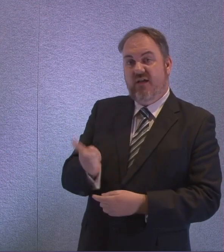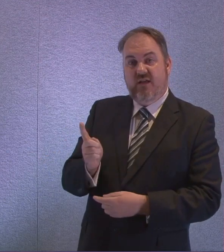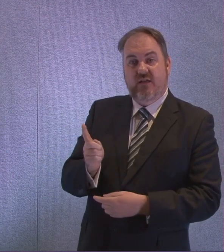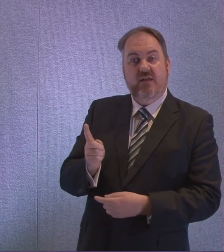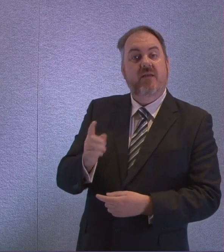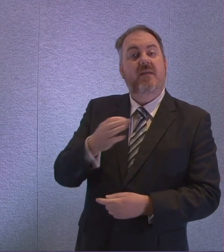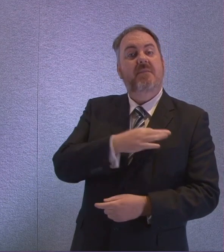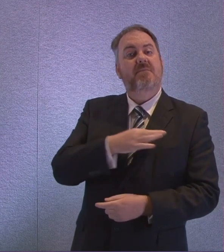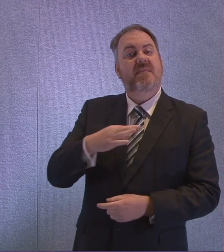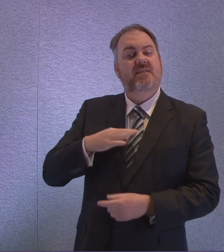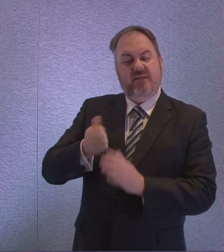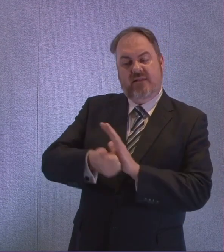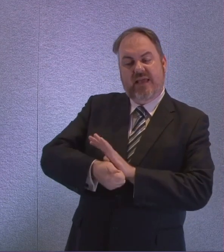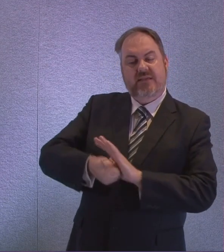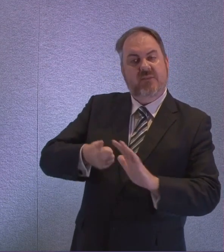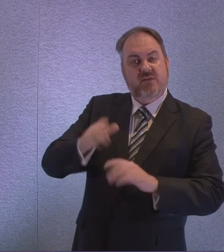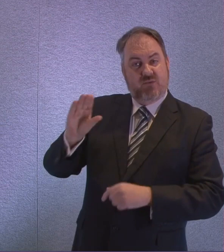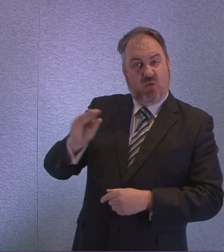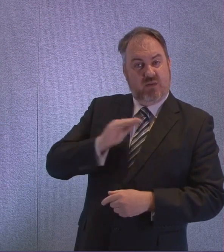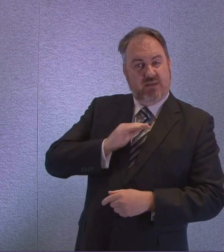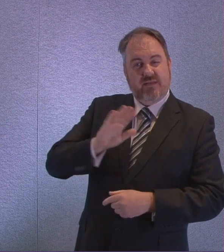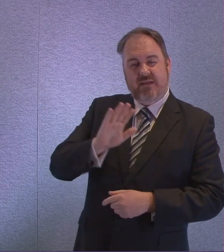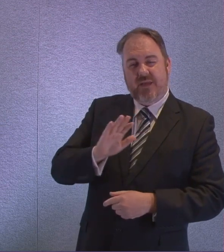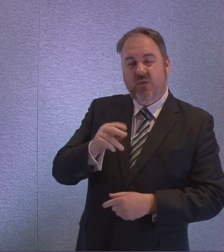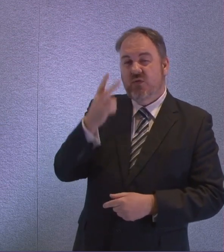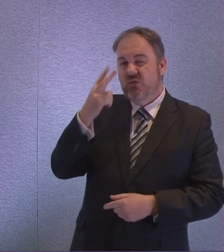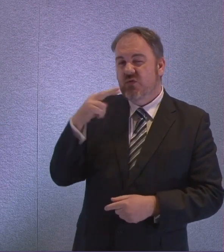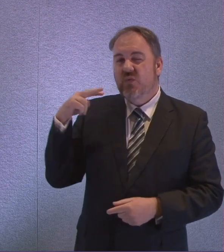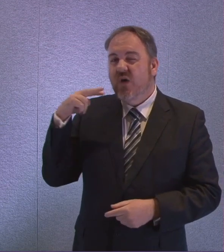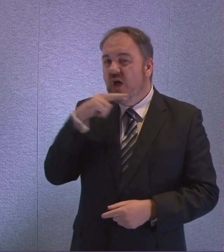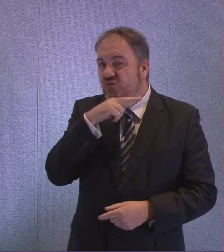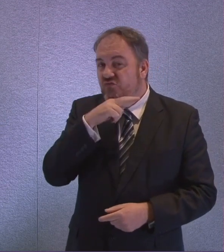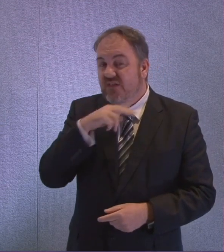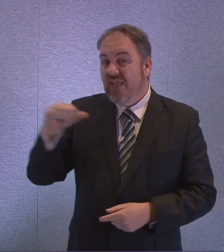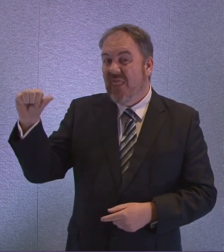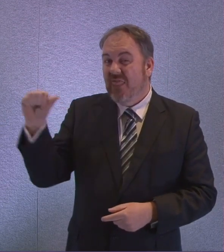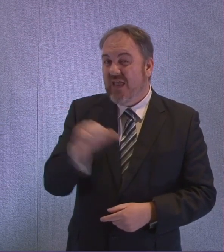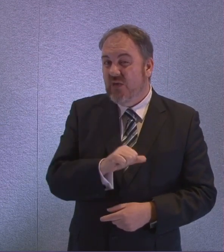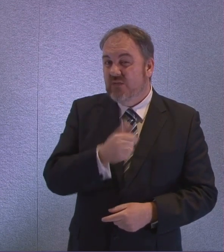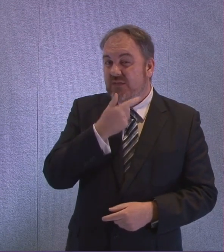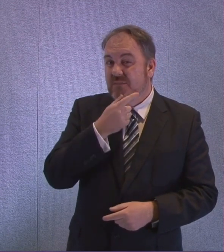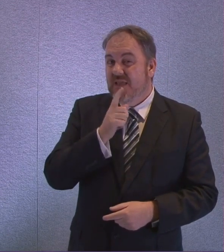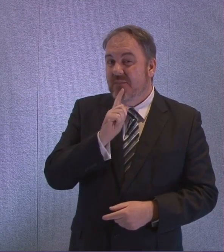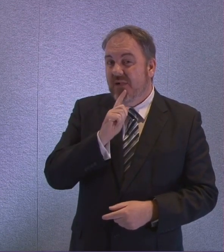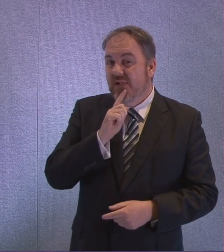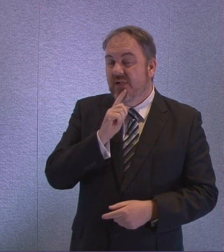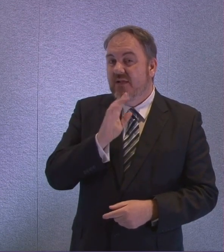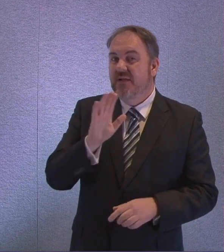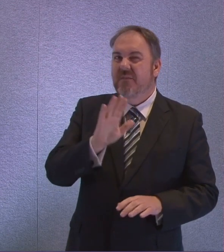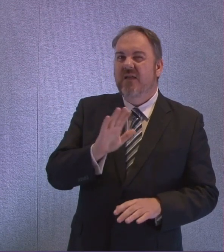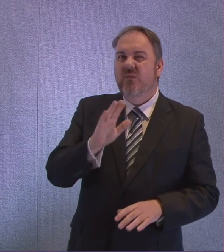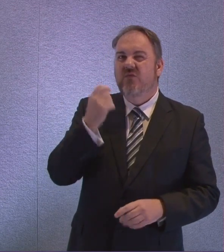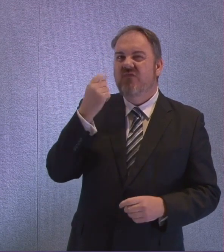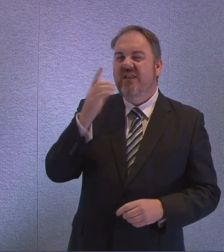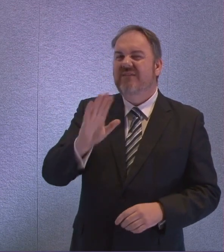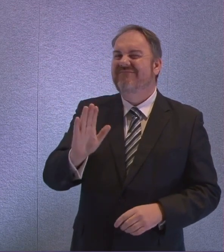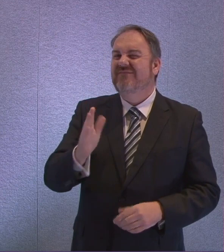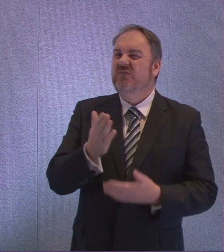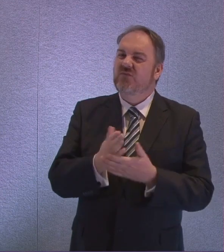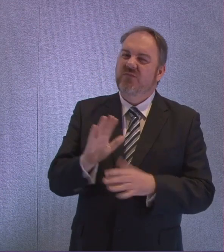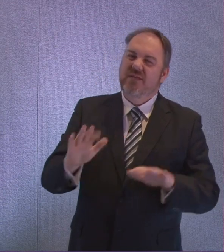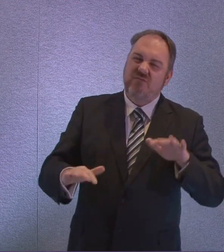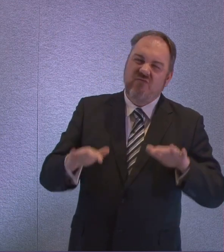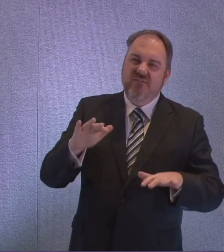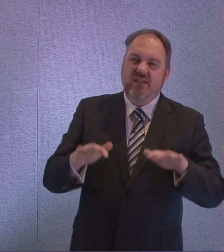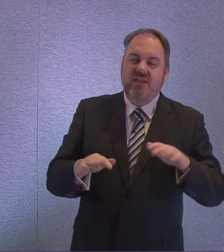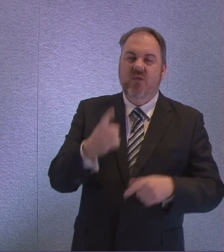We originally said up to 200,000 people in Scotland would be in that group. We thought that would then be closer to 120,000. The